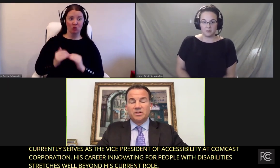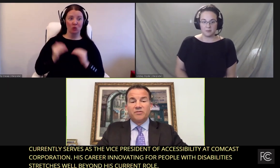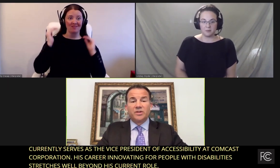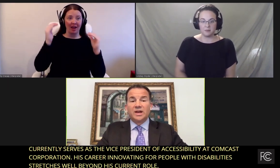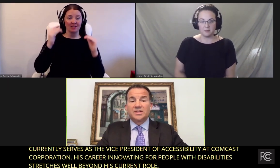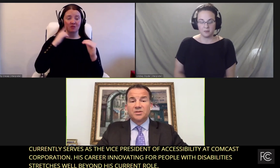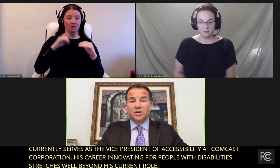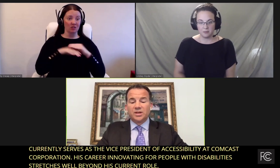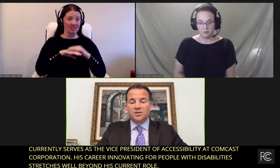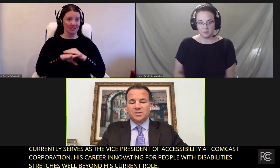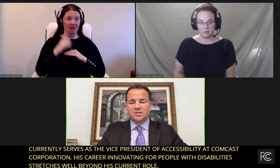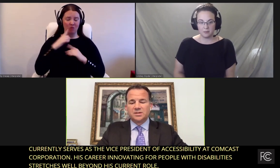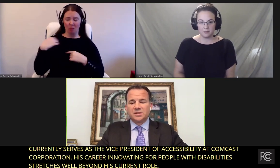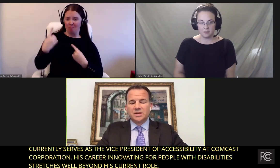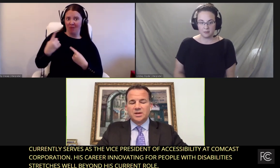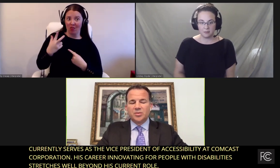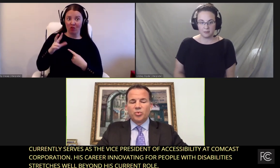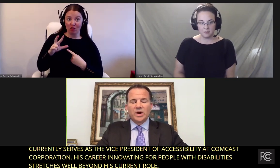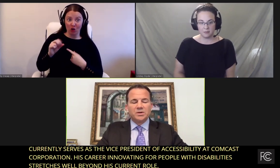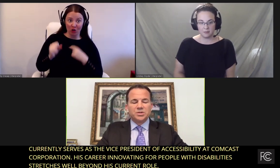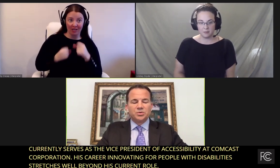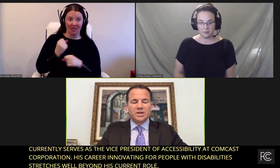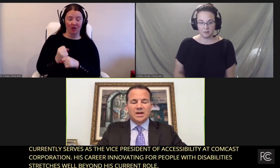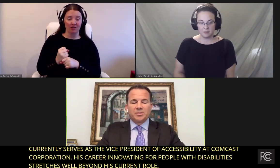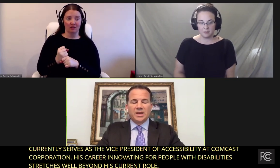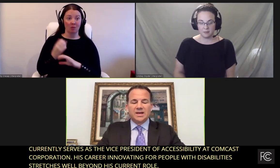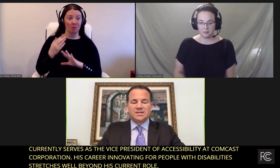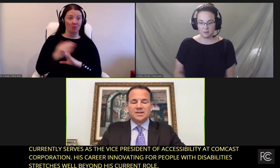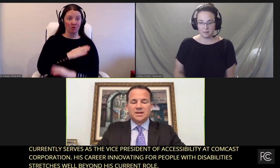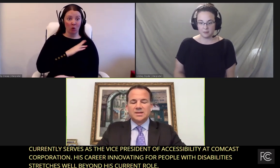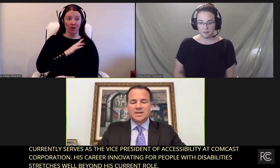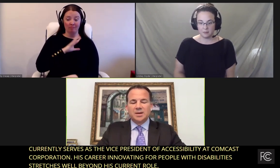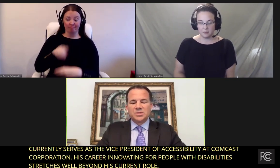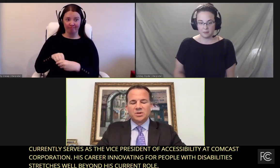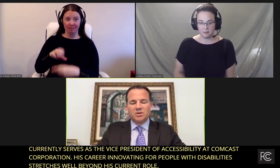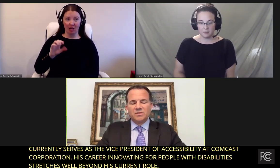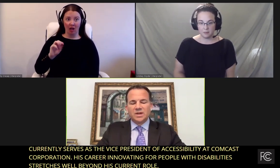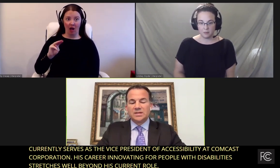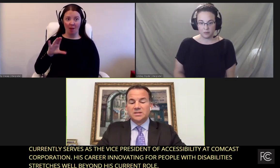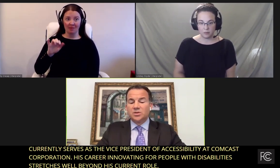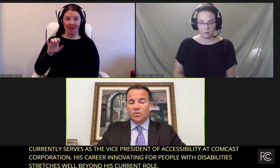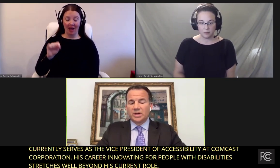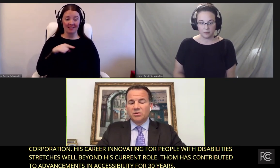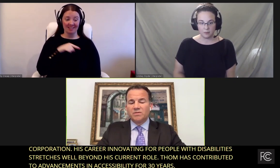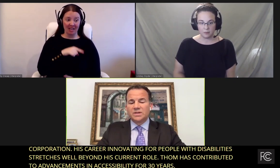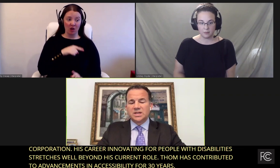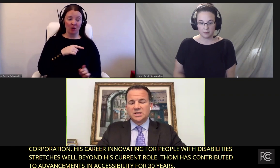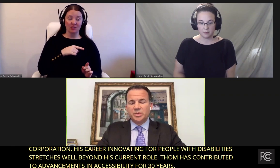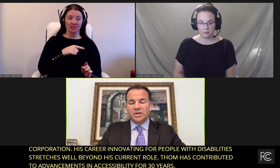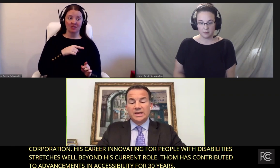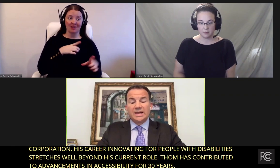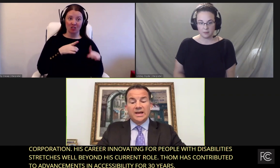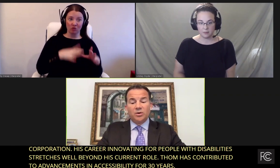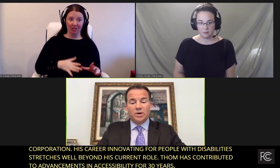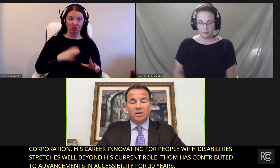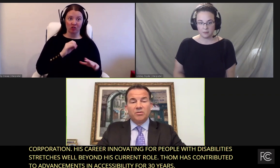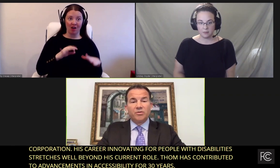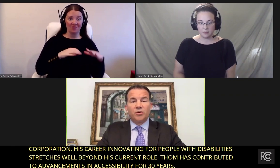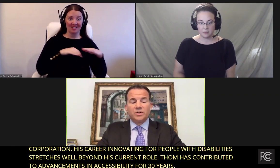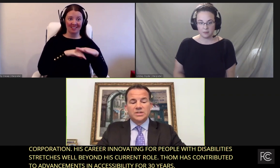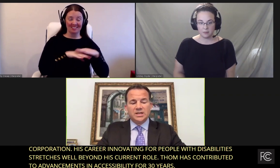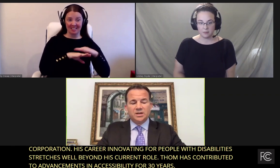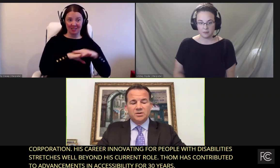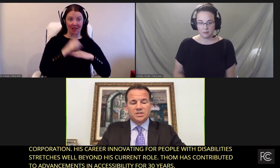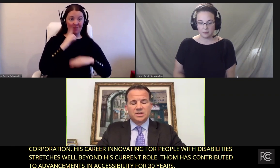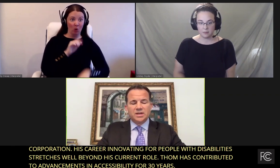accessibility for the last 30 years. Prior to joining Comcast, Tom served as the director of accessibility at AOL